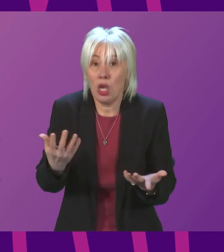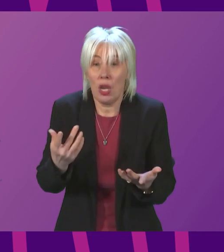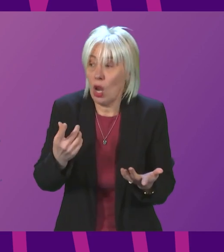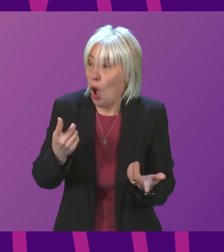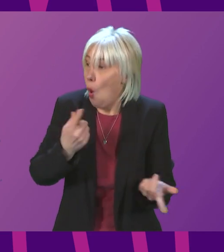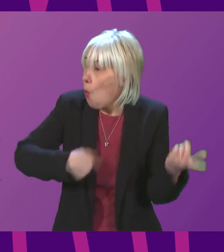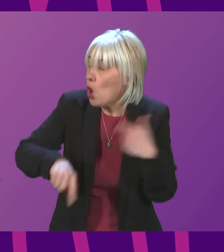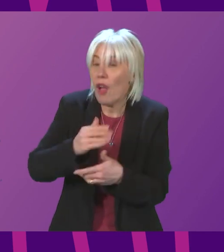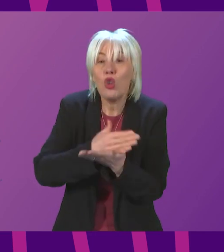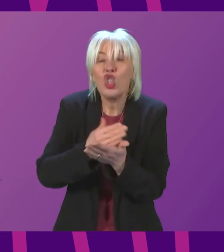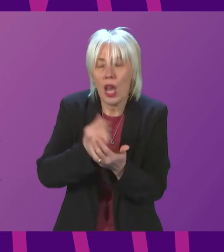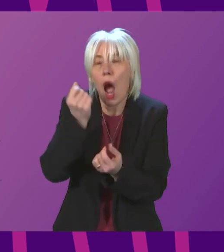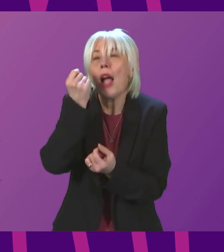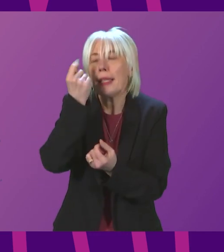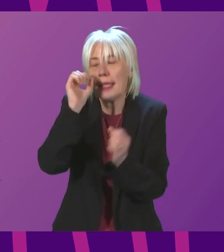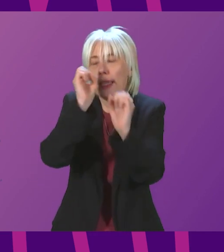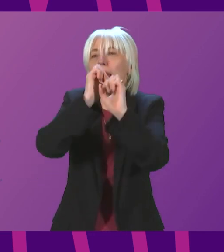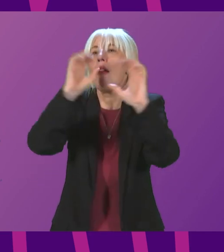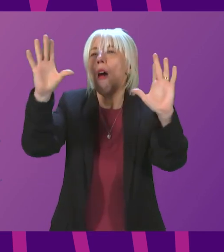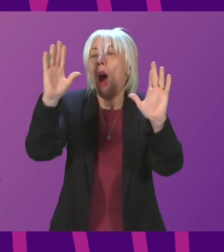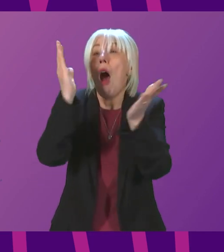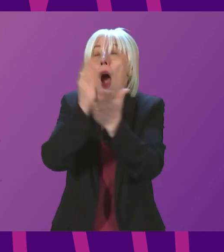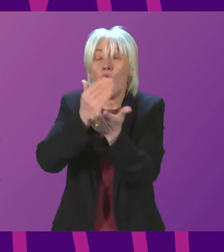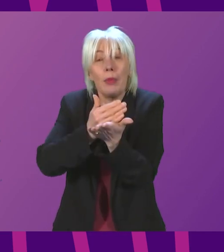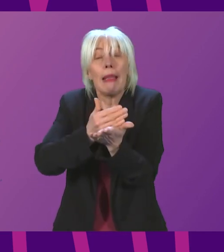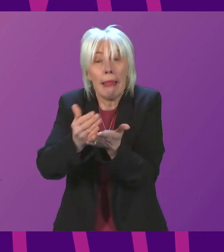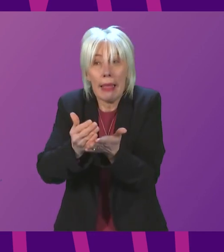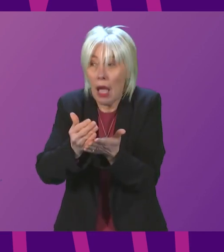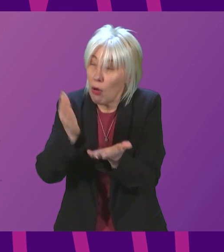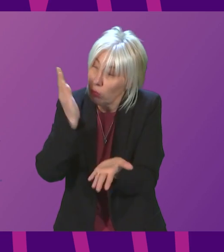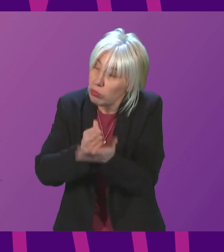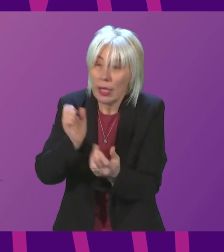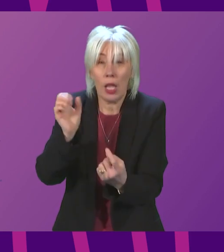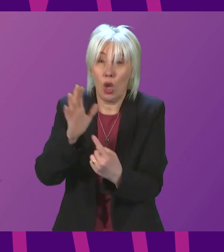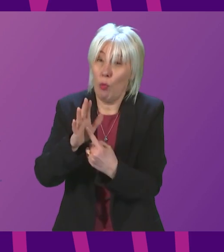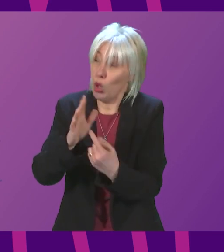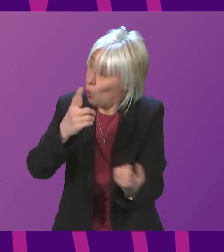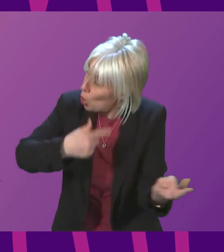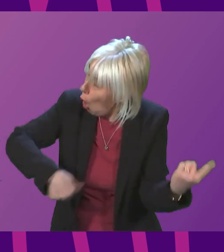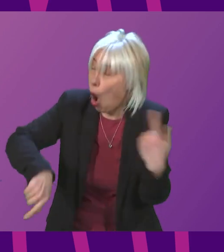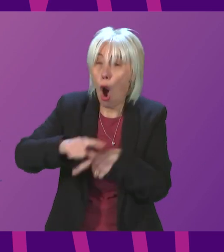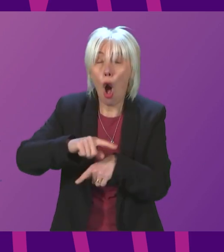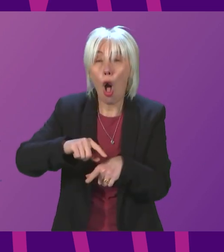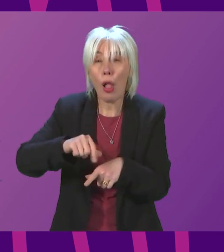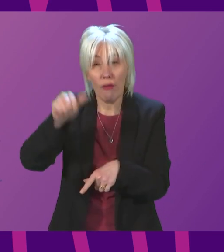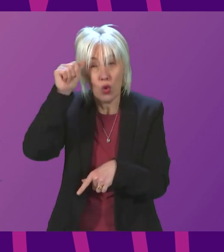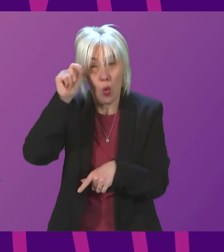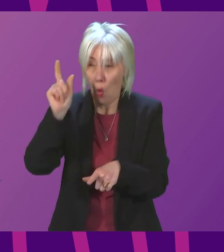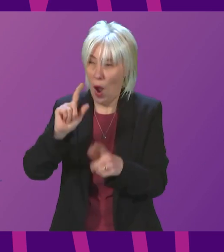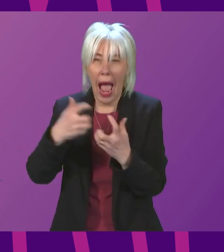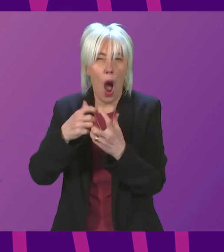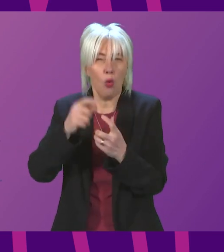shared understanding, and in the interest of transparency, I think it's really important that we understand how this will be determined.